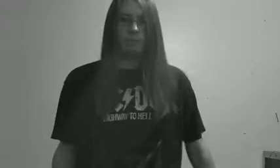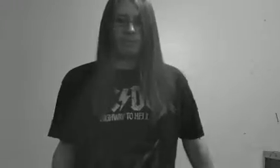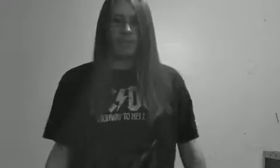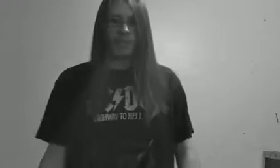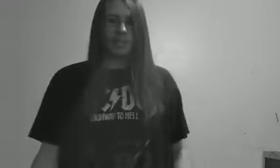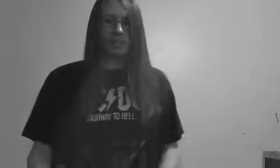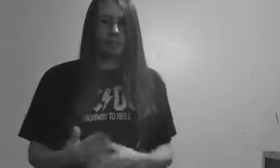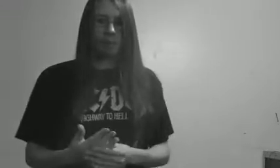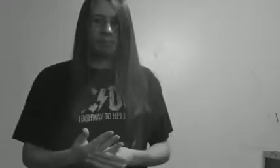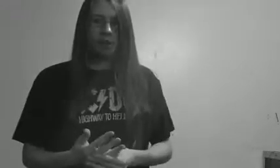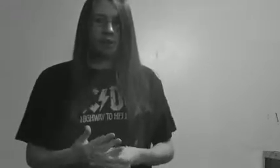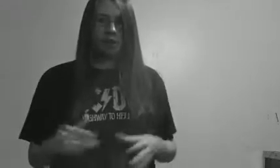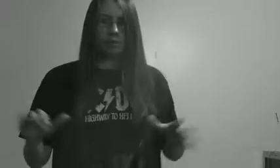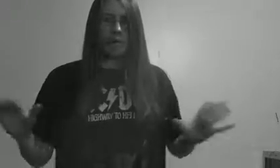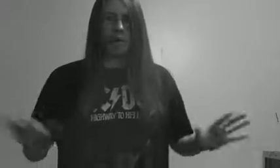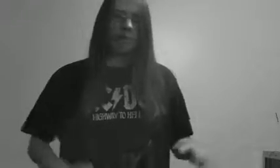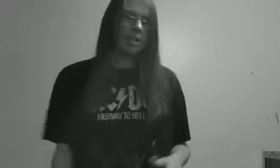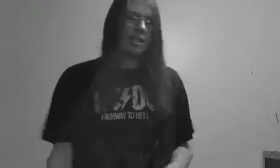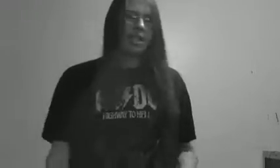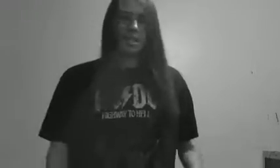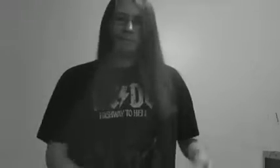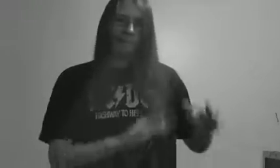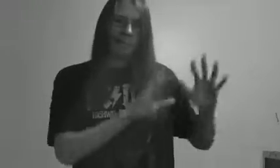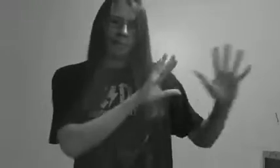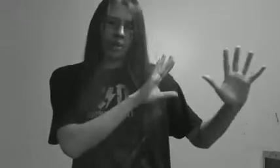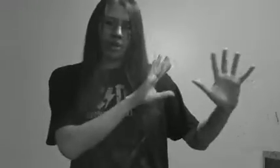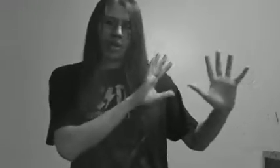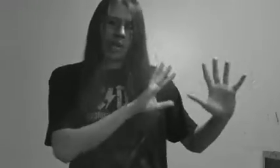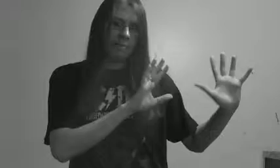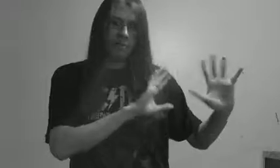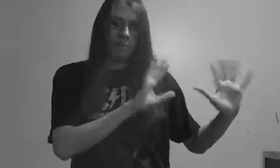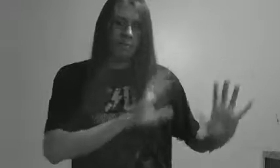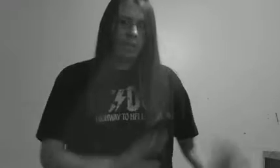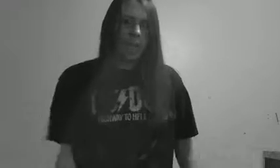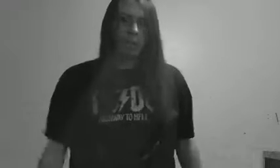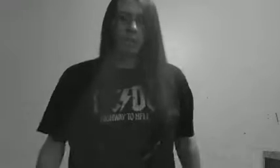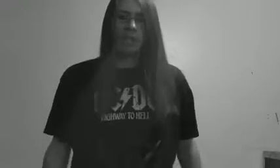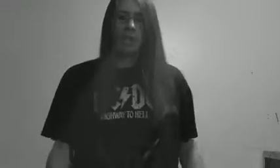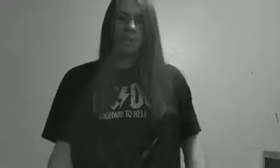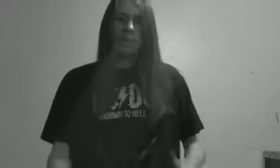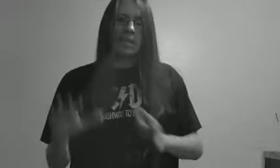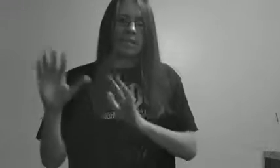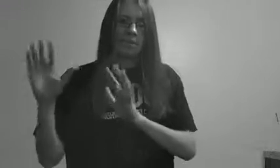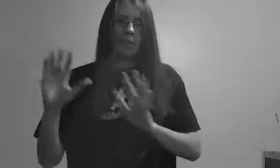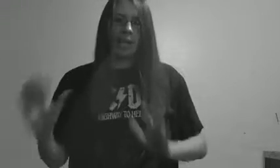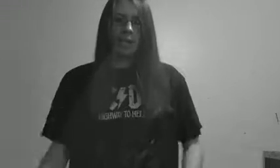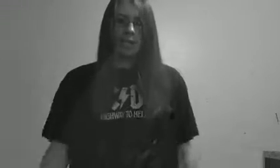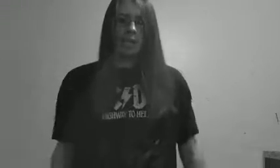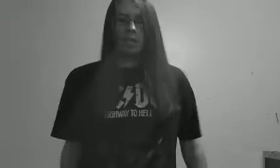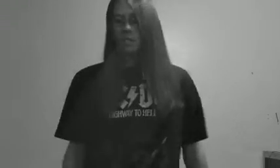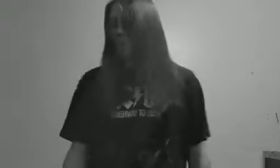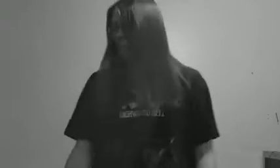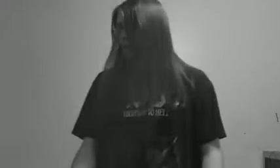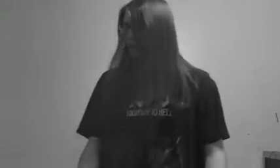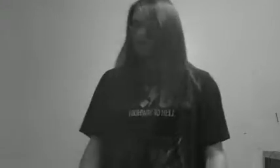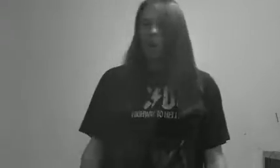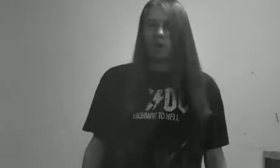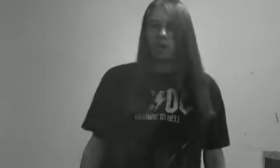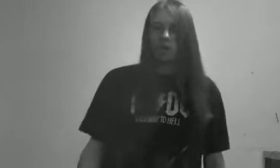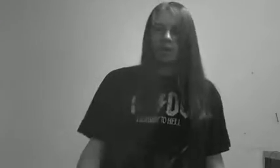in it when I'm trying to do comedy. I fan ones I can't really, it depends if you're like, doing a song, I'm